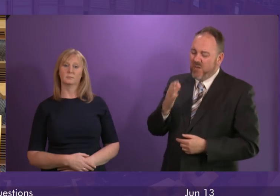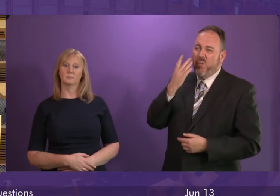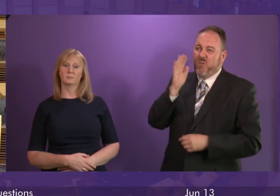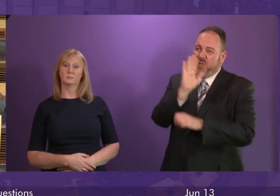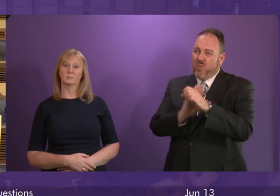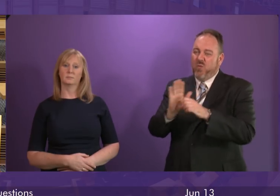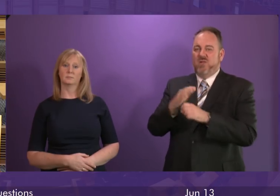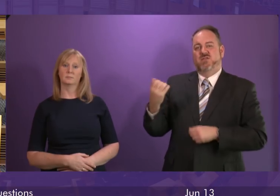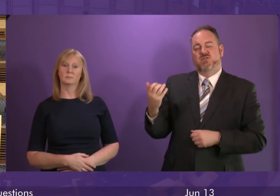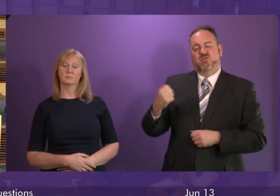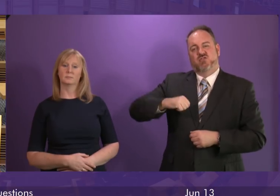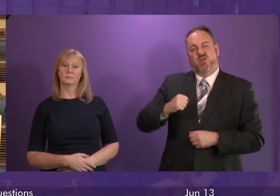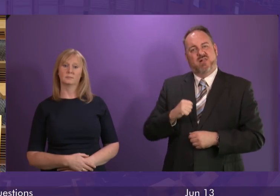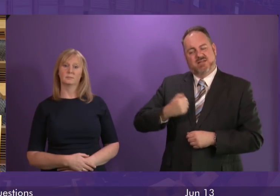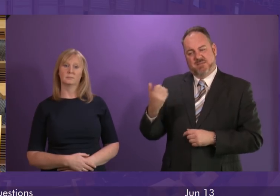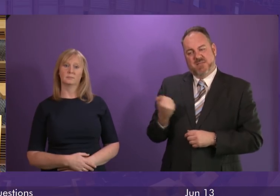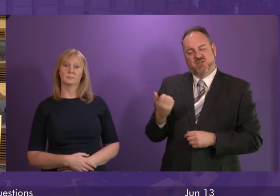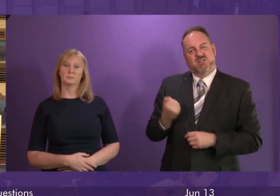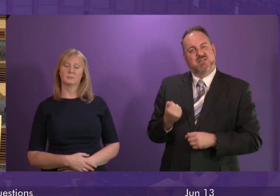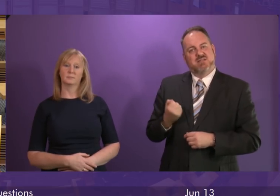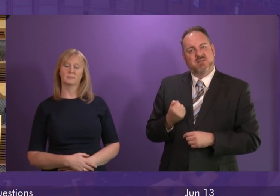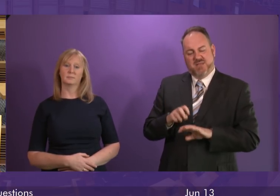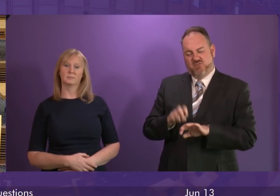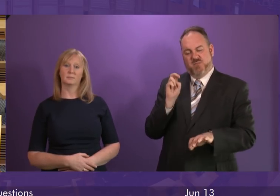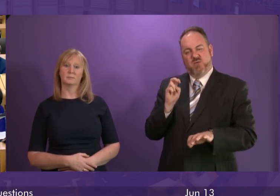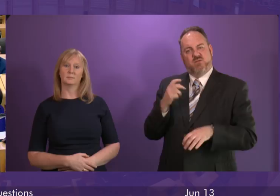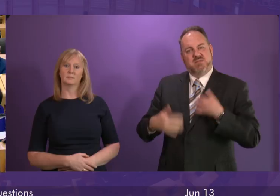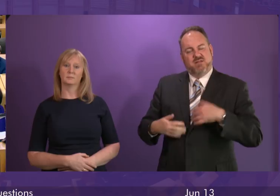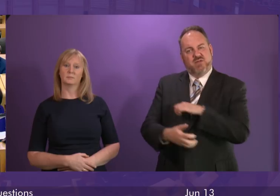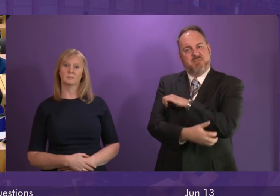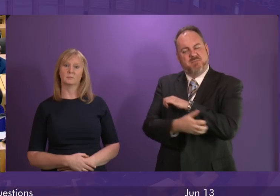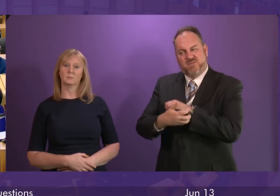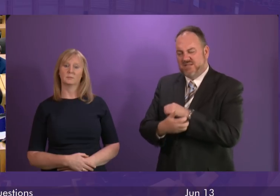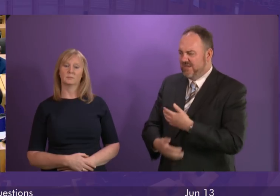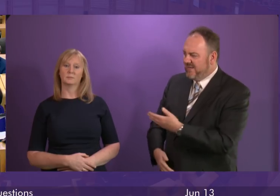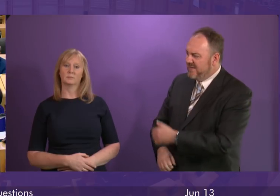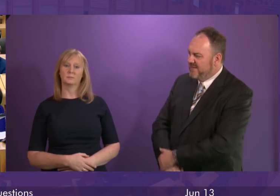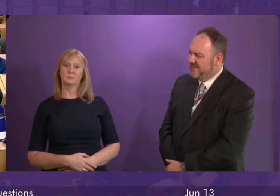Scotland's pensioners finally be lifted out of poverty? First Minister.